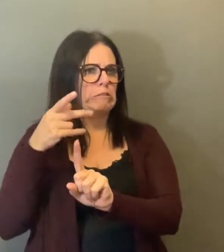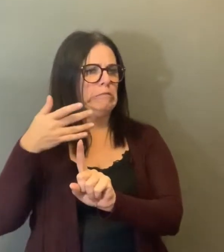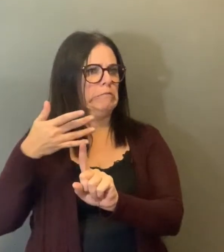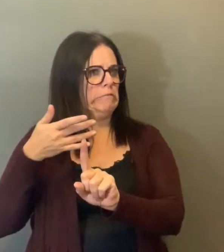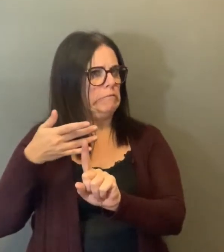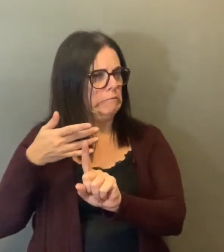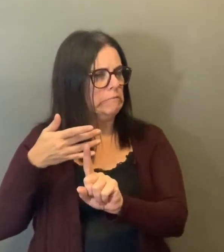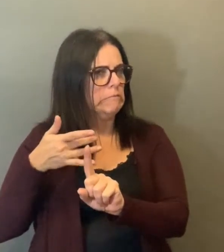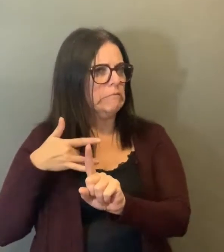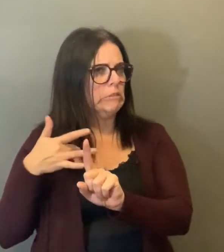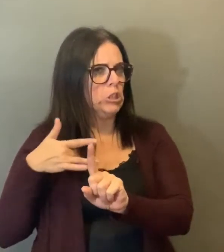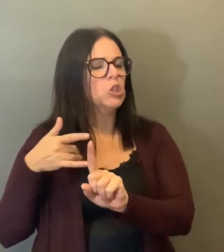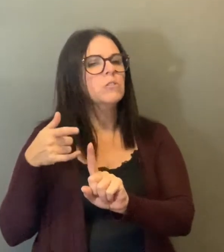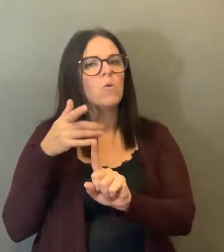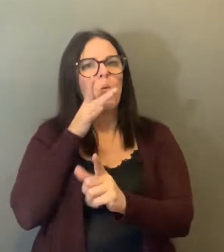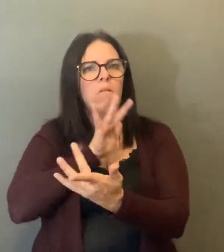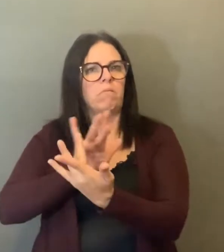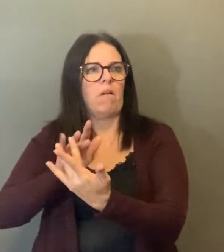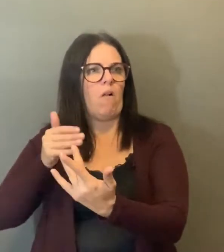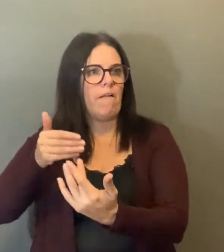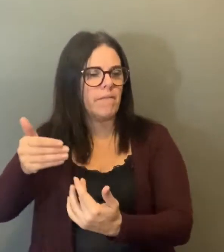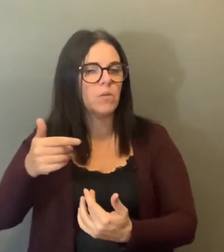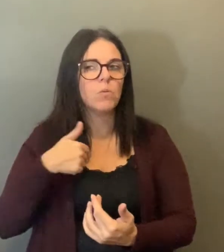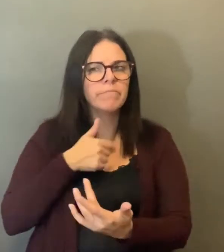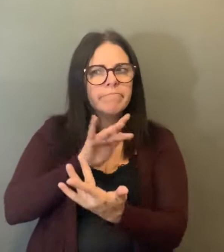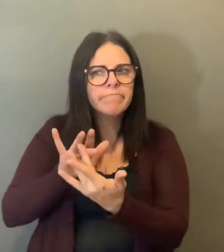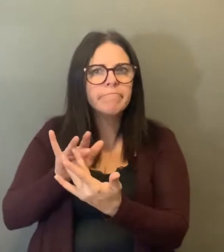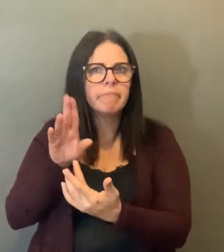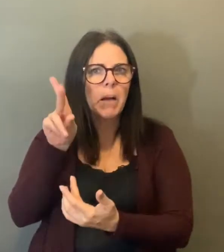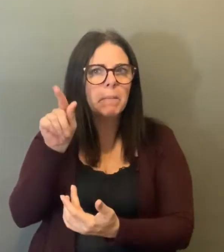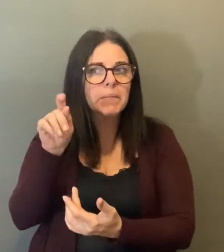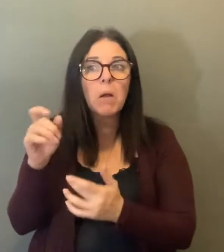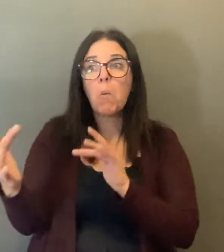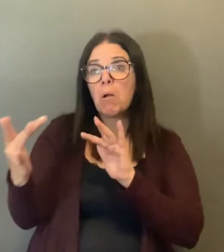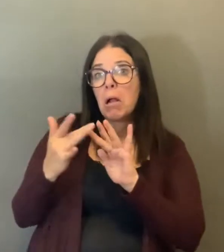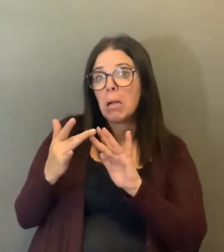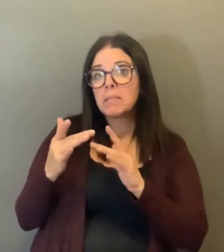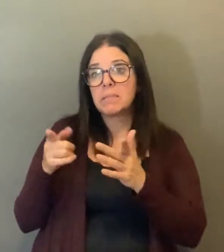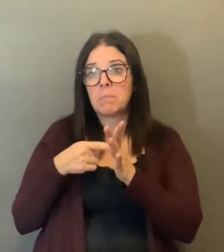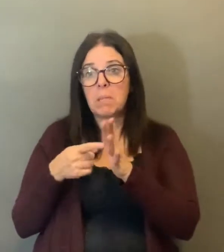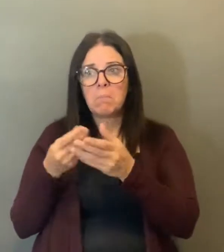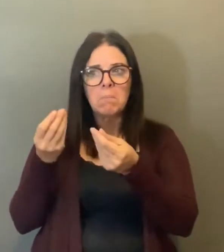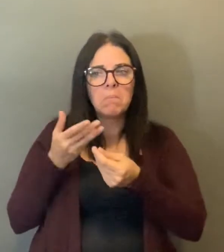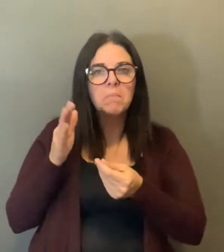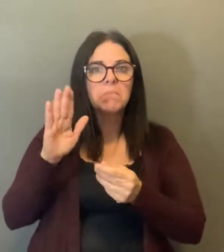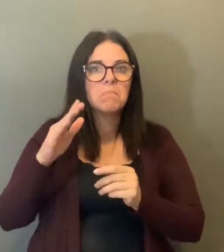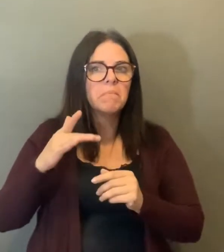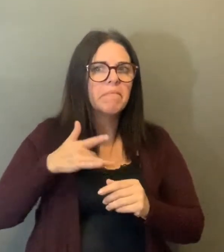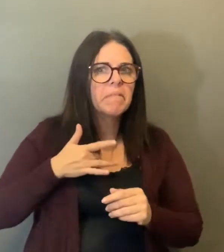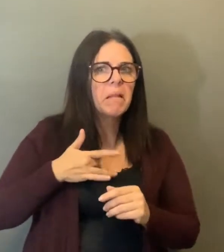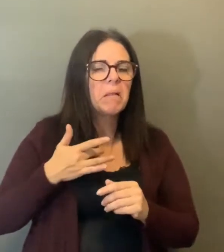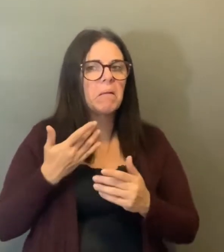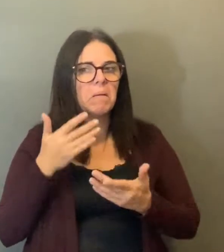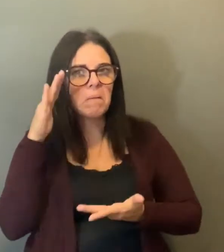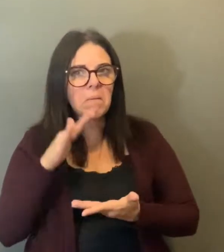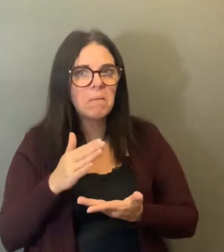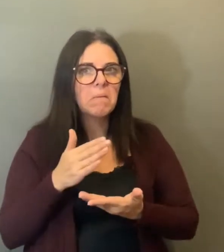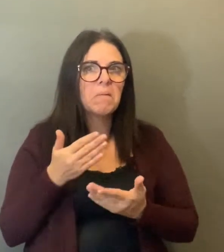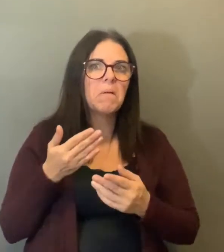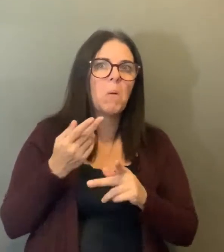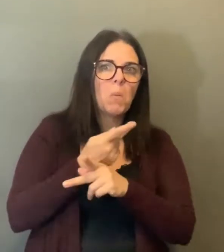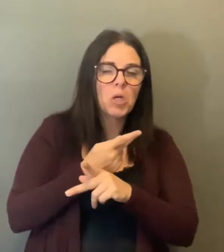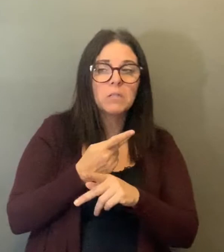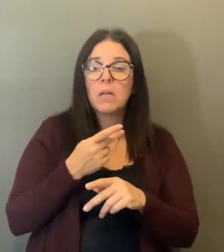they get more contacts than from us. But typically, it's at least every two to three days, we get in touch with them. And we get some